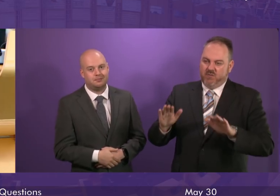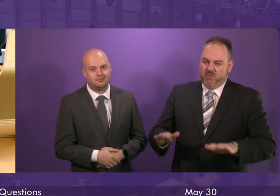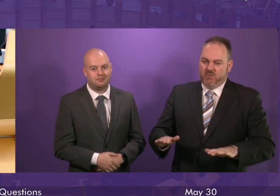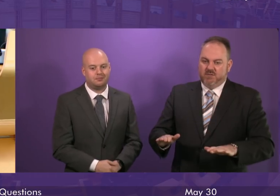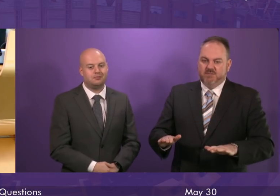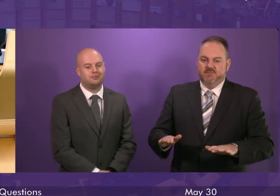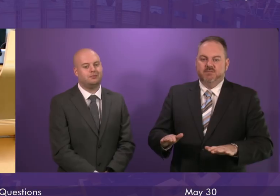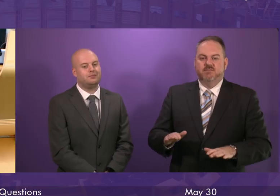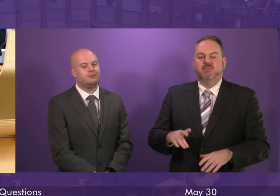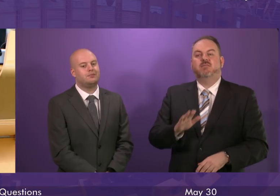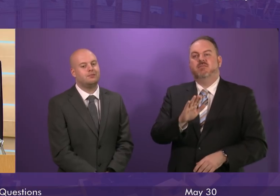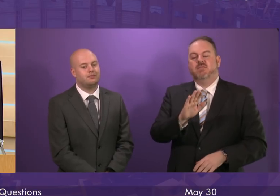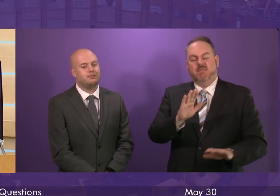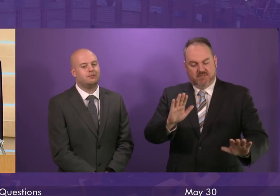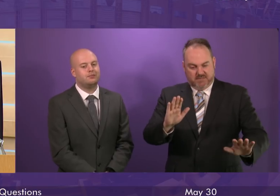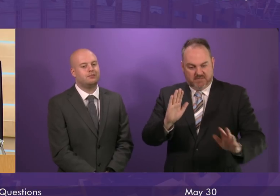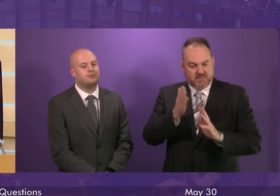Points of order. Excuse me.